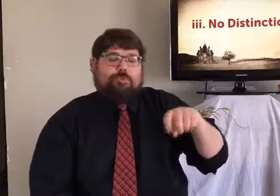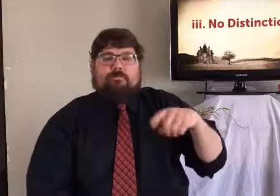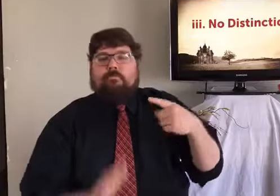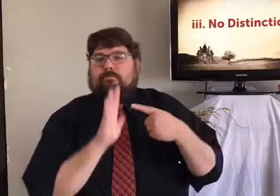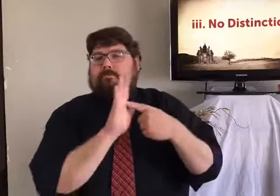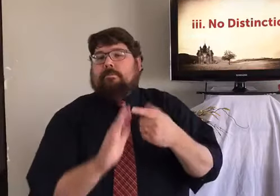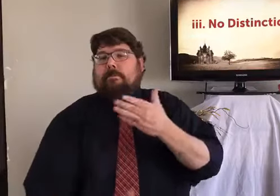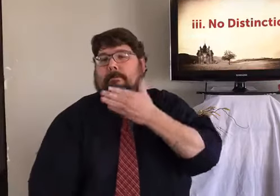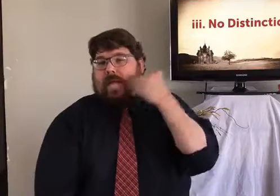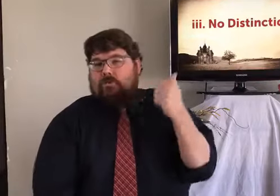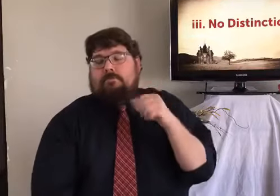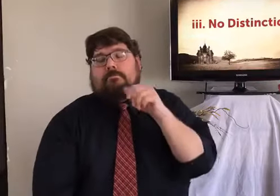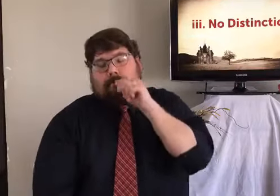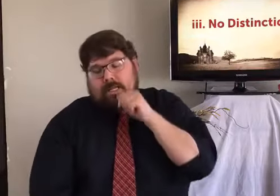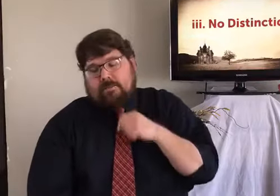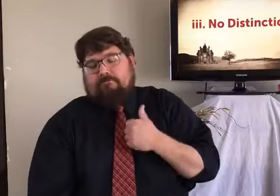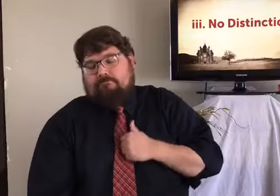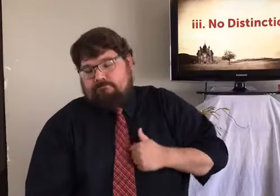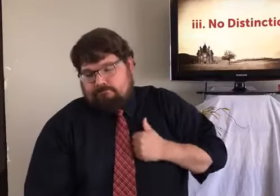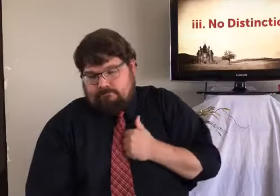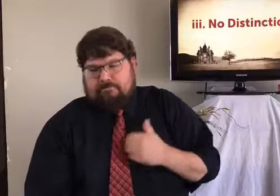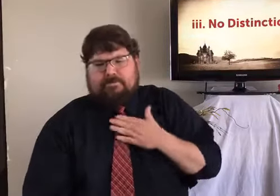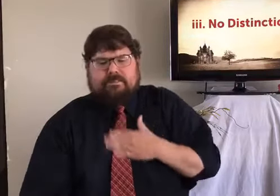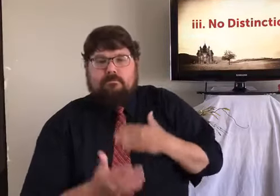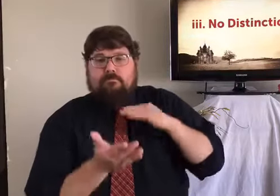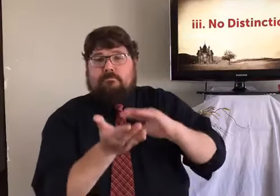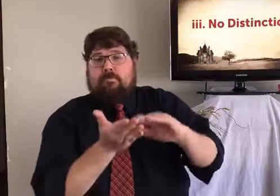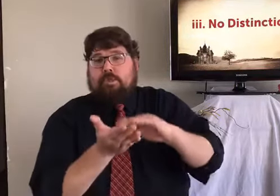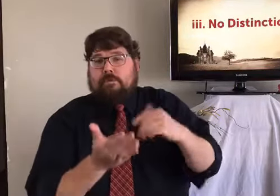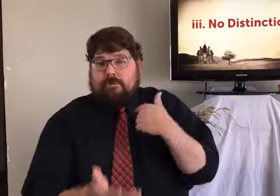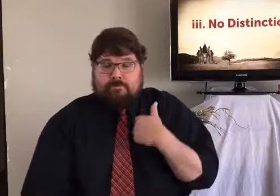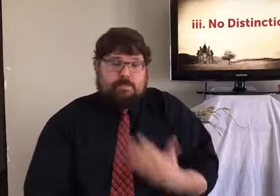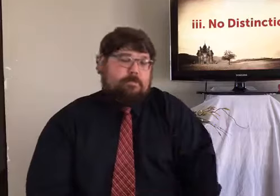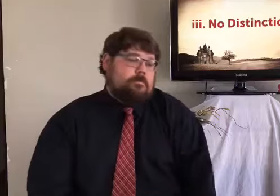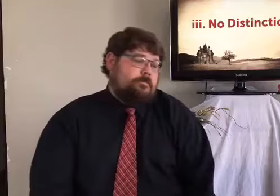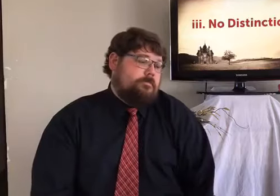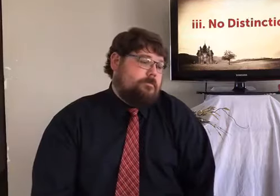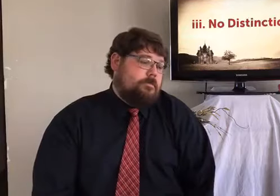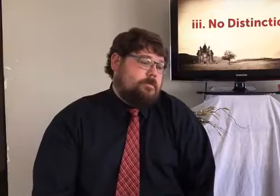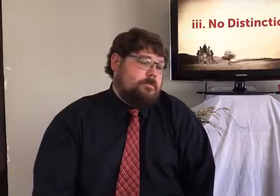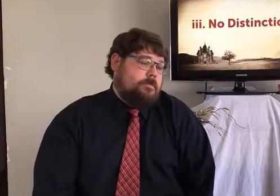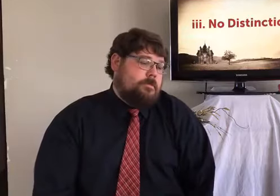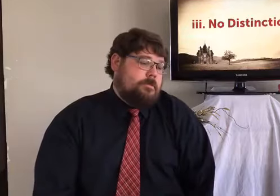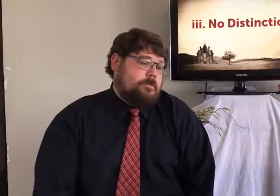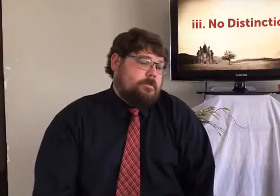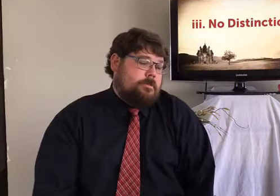So I apologized and said, I'm sorry. I should have reacted better than that and had more patience. Please forgive me.